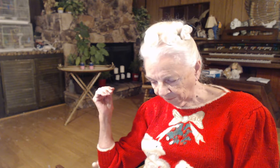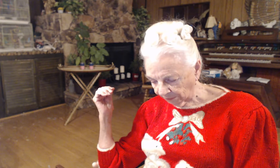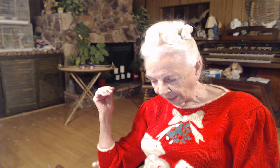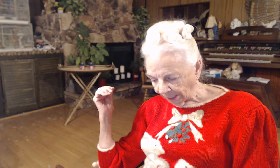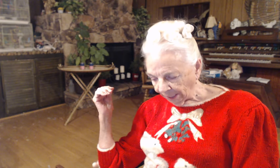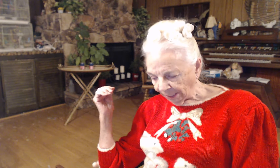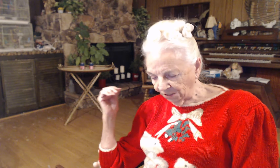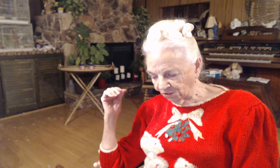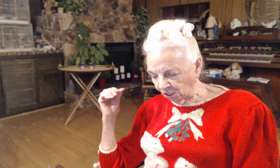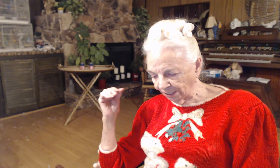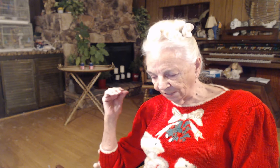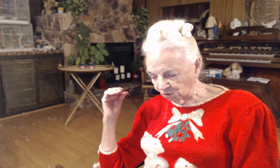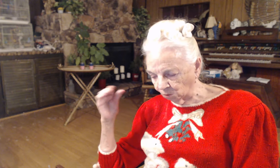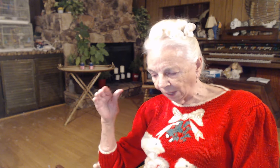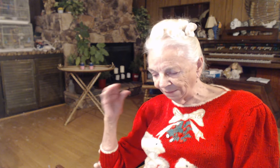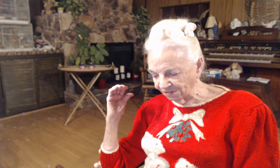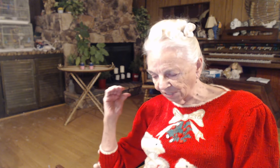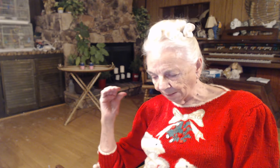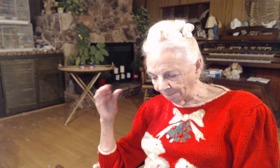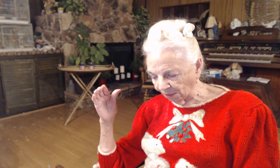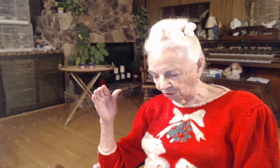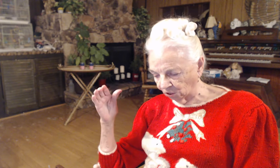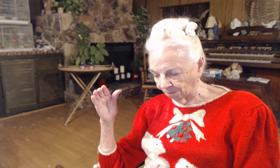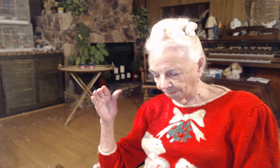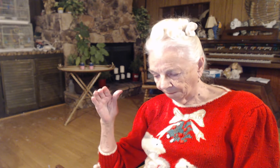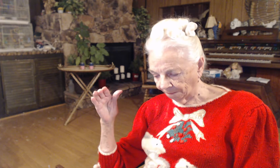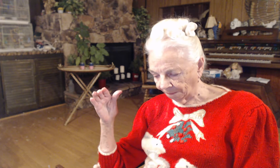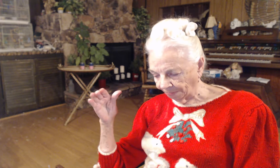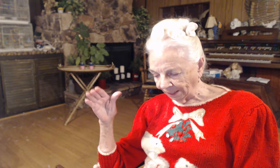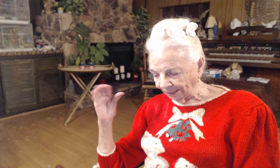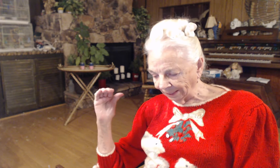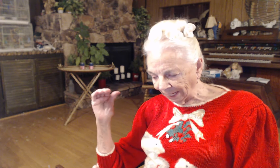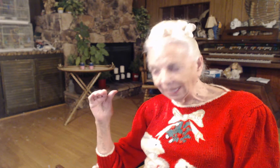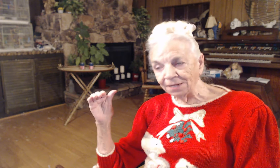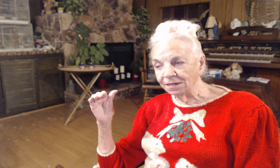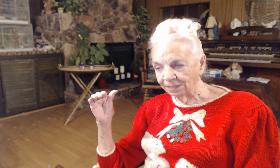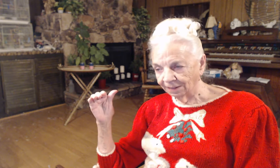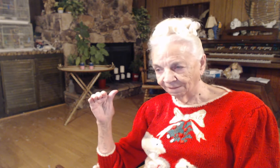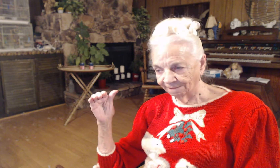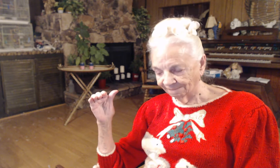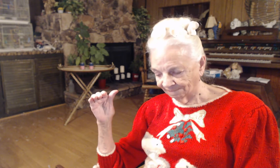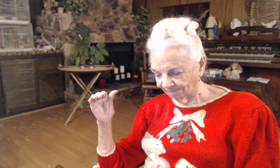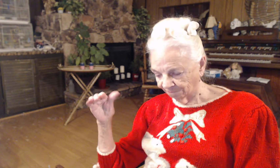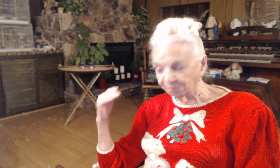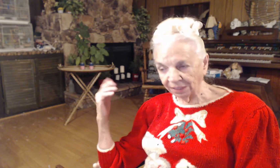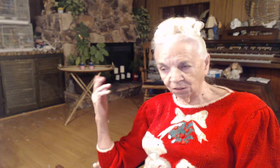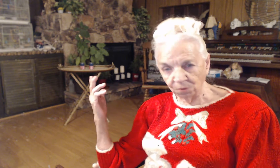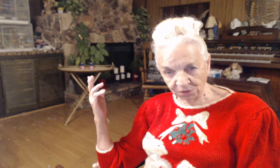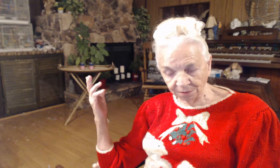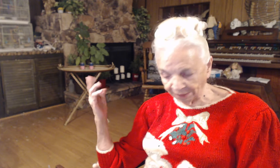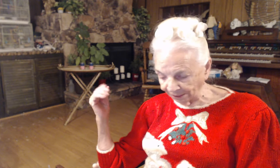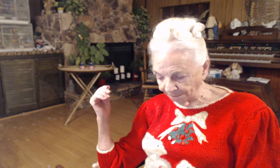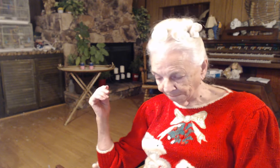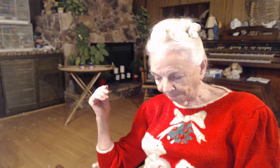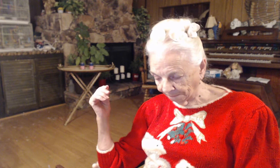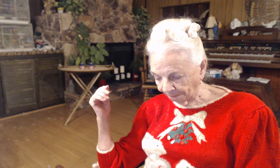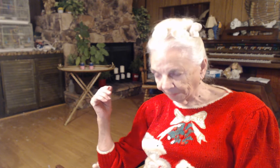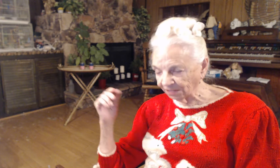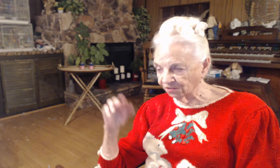He saw his wife's mother laid, in other words, in bed, this is the